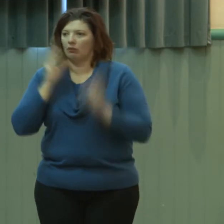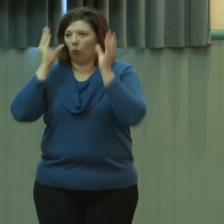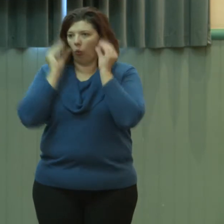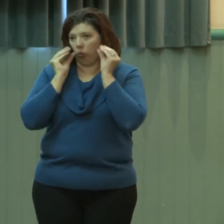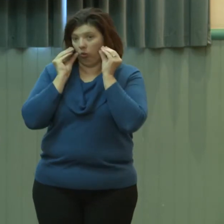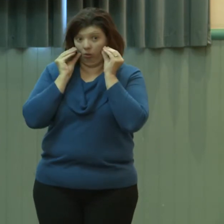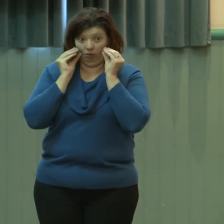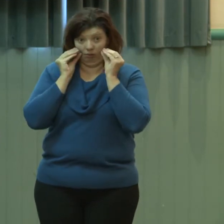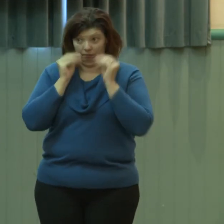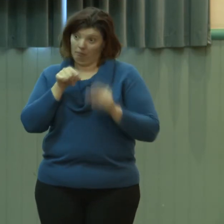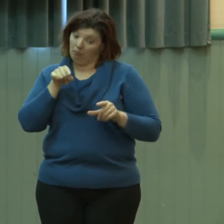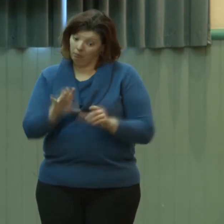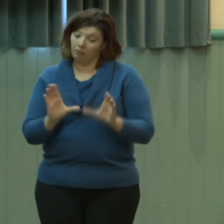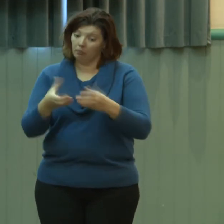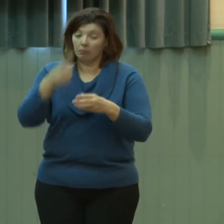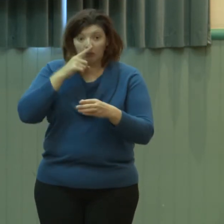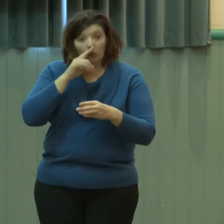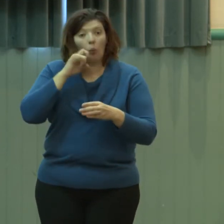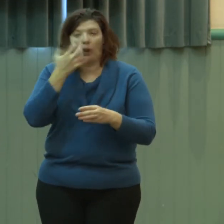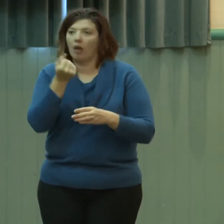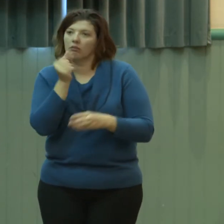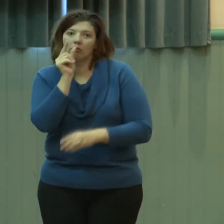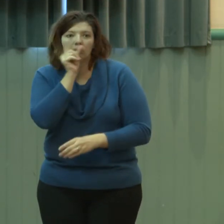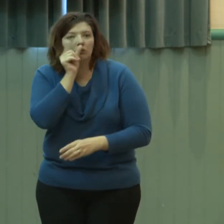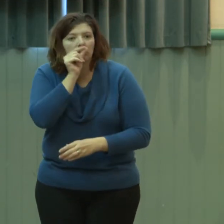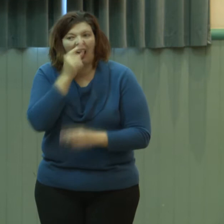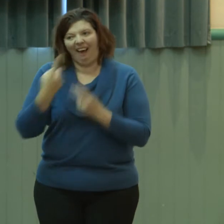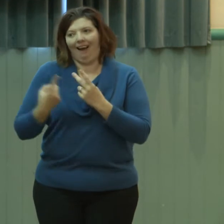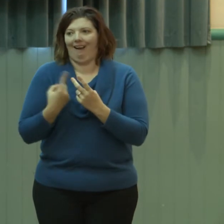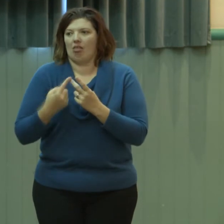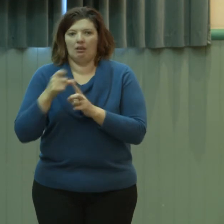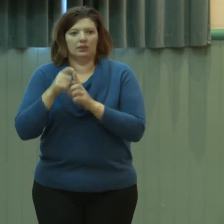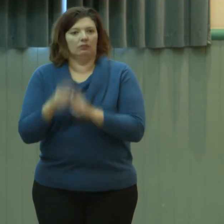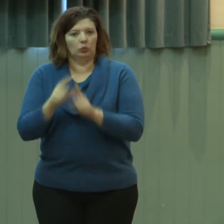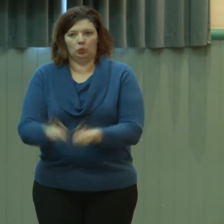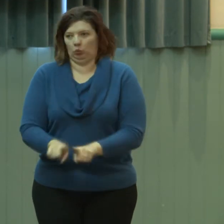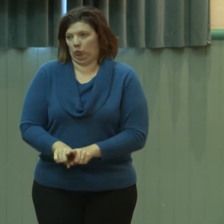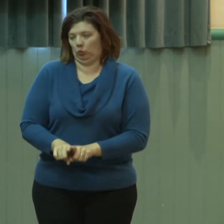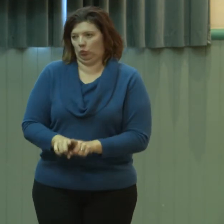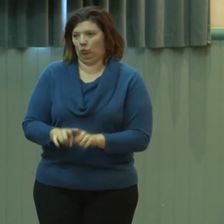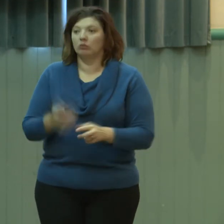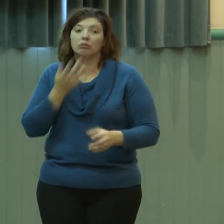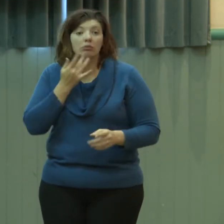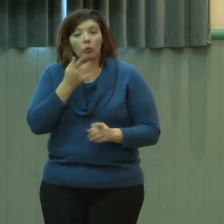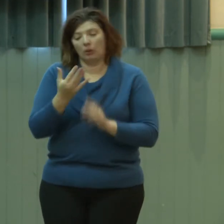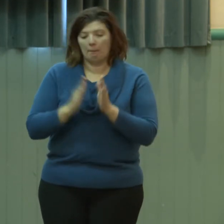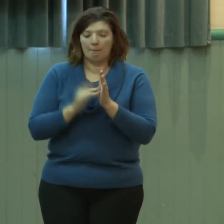obviously have other potentially additional difficulties. So for example, if you have meningitis, it doesn't just